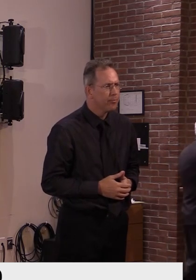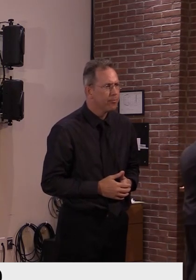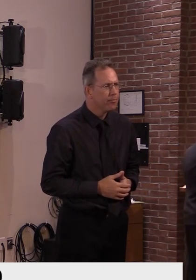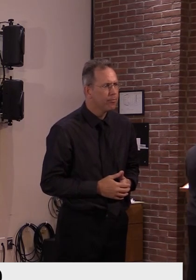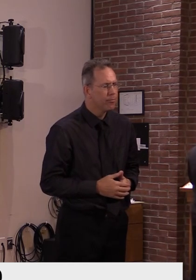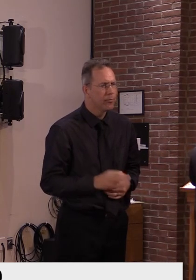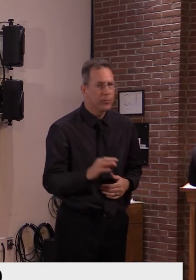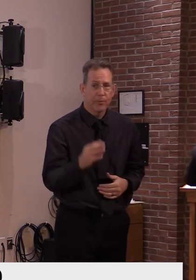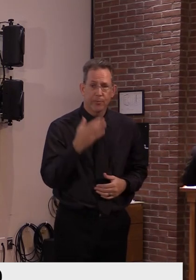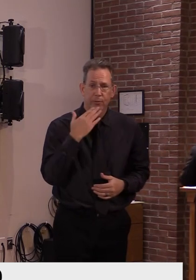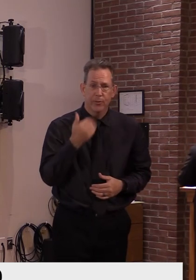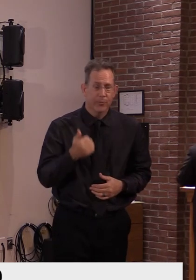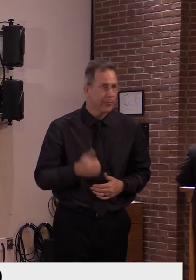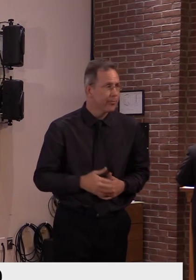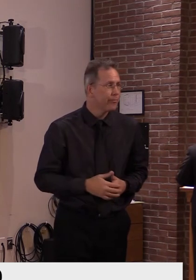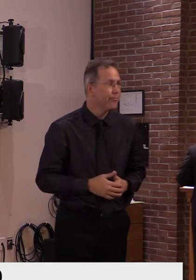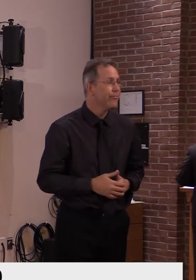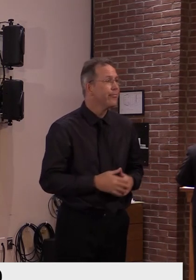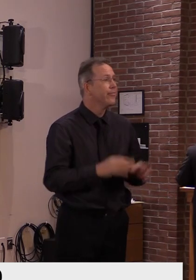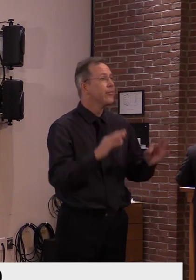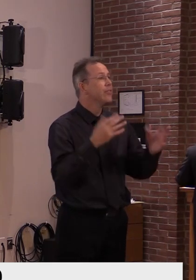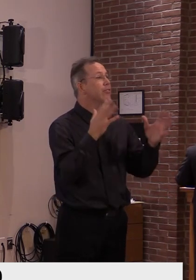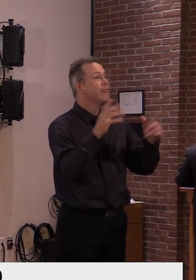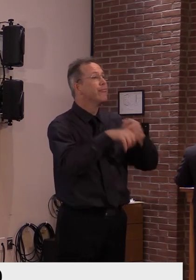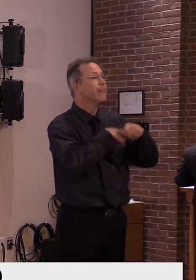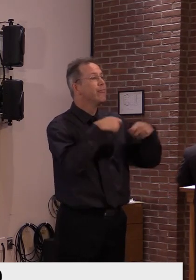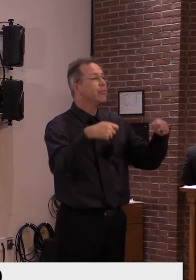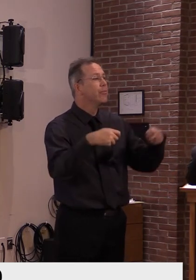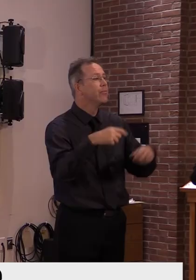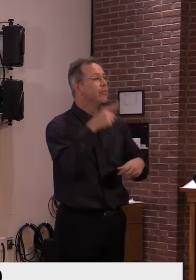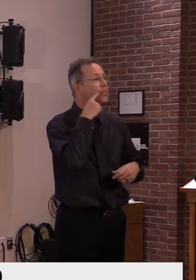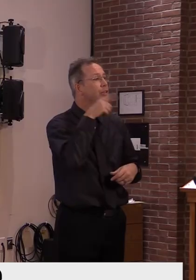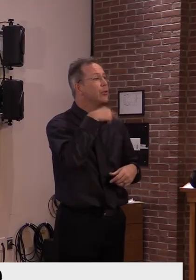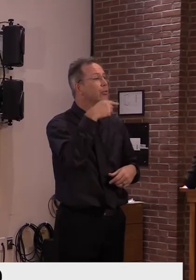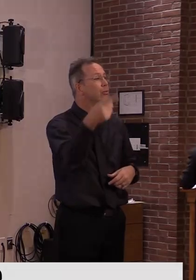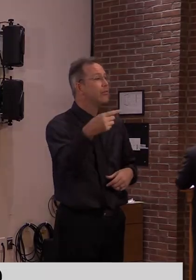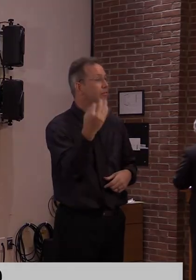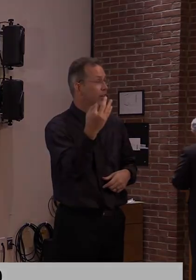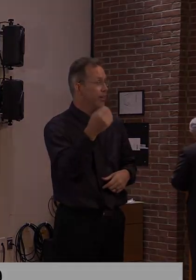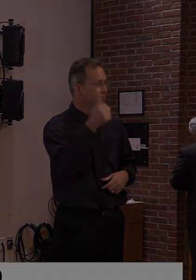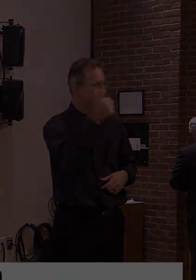That's it. Well, thank you very much. And we'll see you again on Friday.